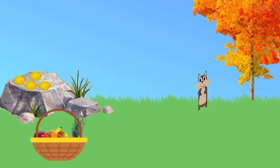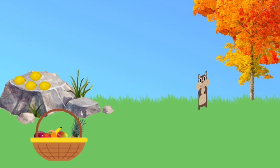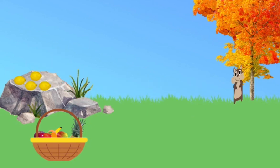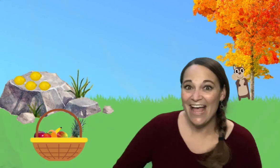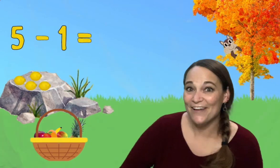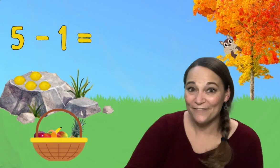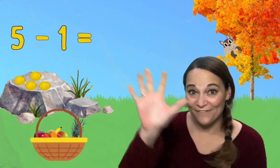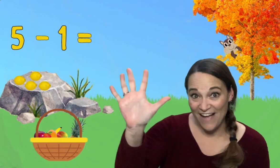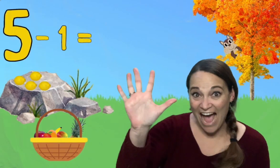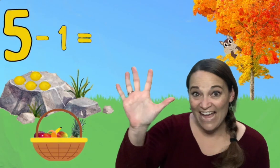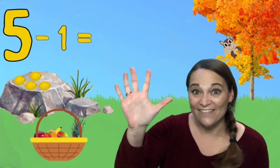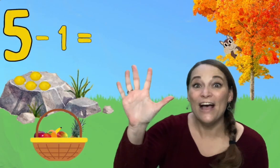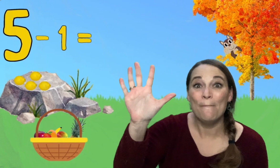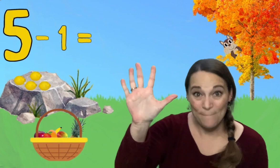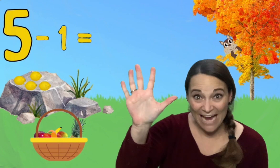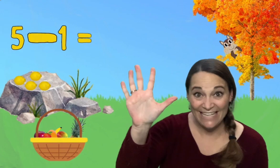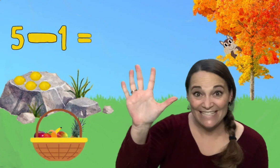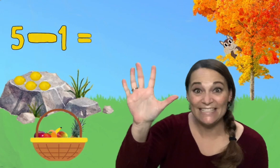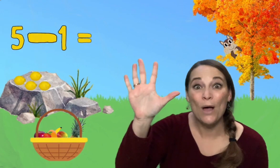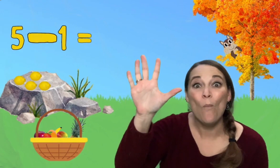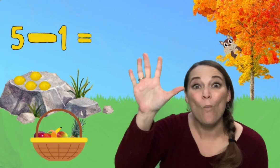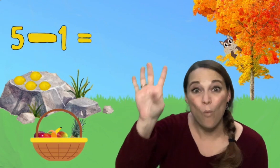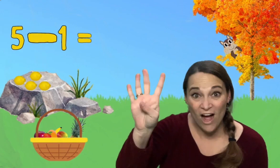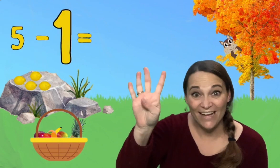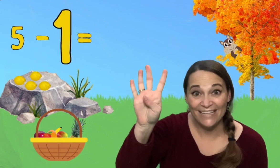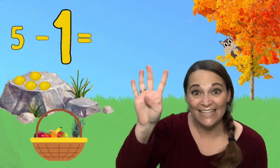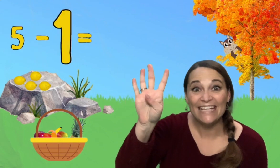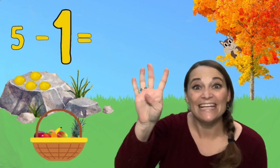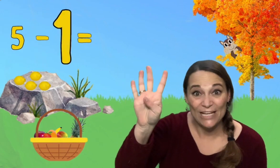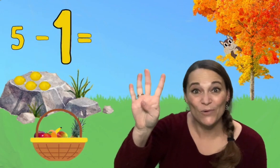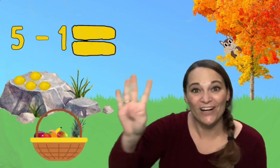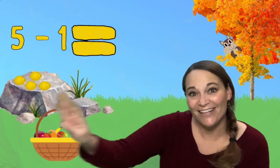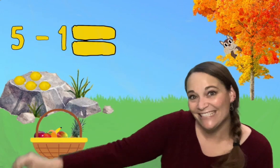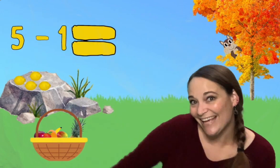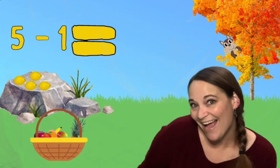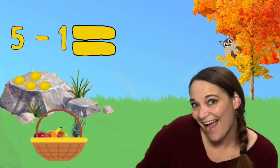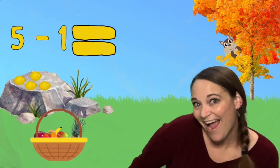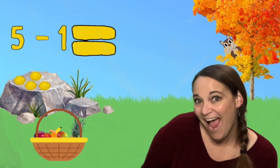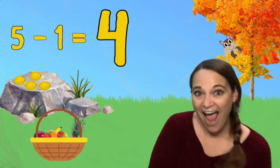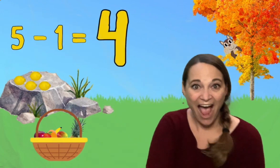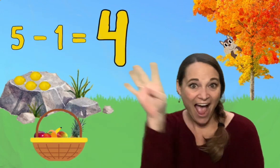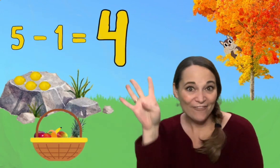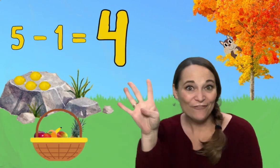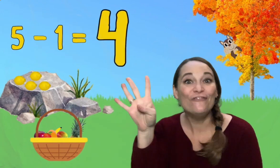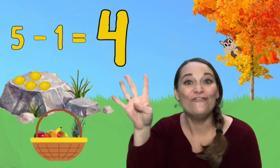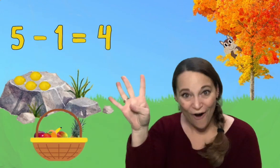five minus one equals four.